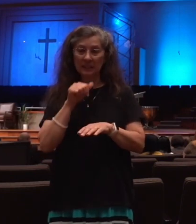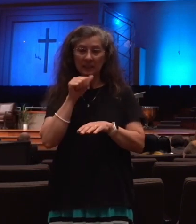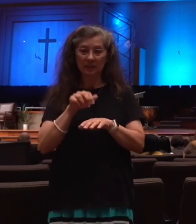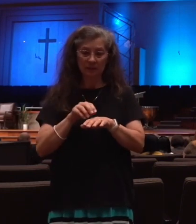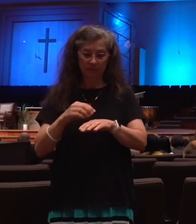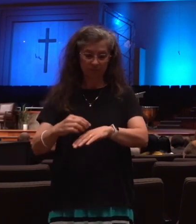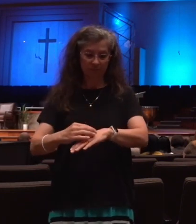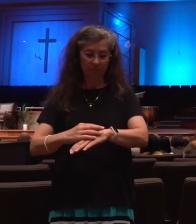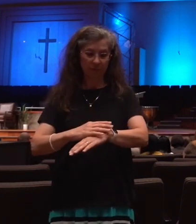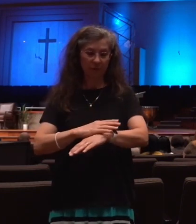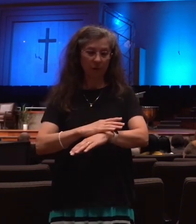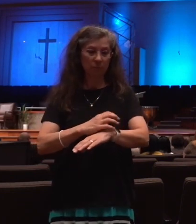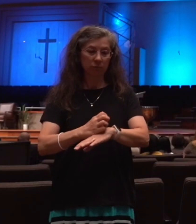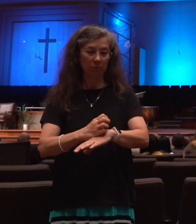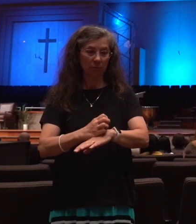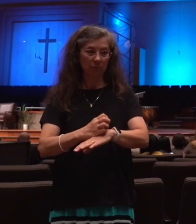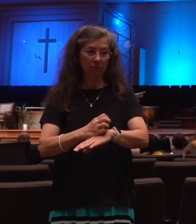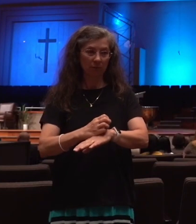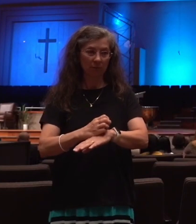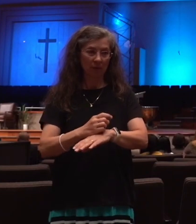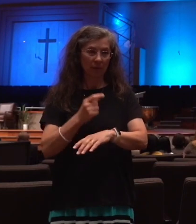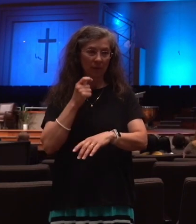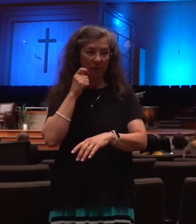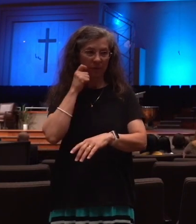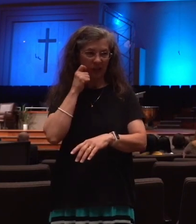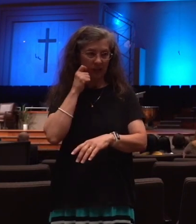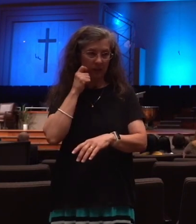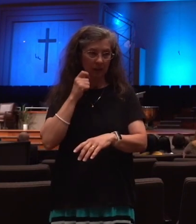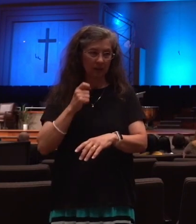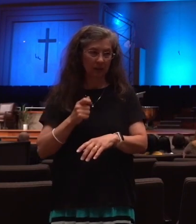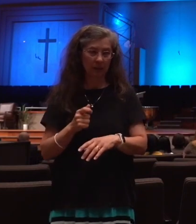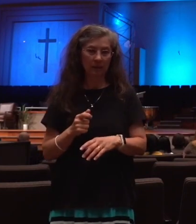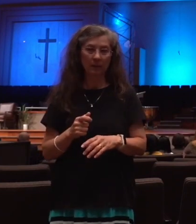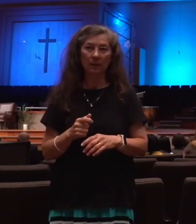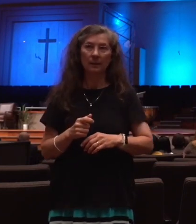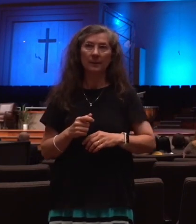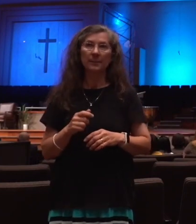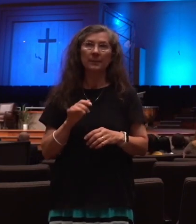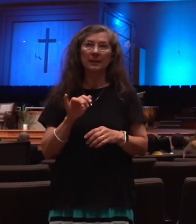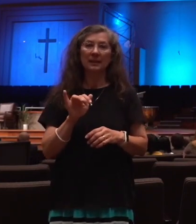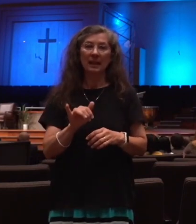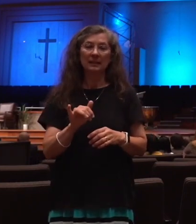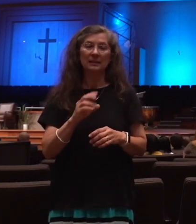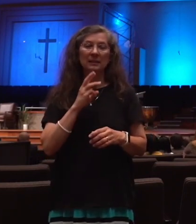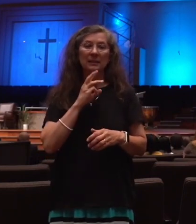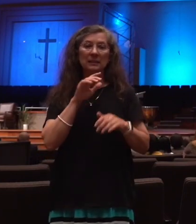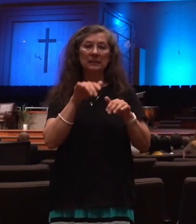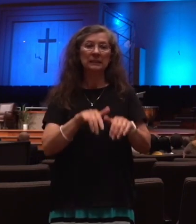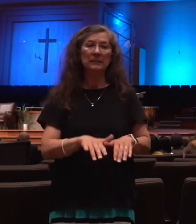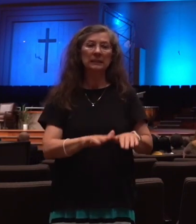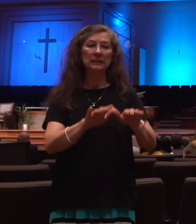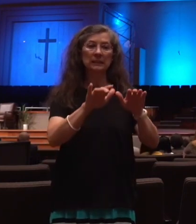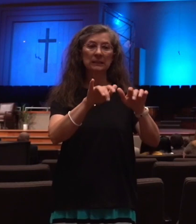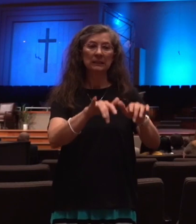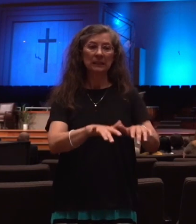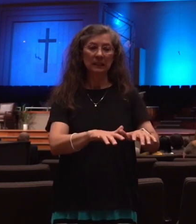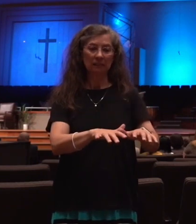begins to harden up. Can you imagine the whole Mediterranean Sea being dead man's blood?